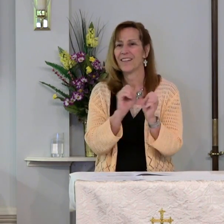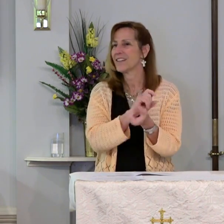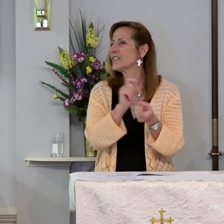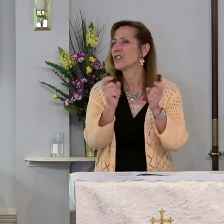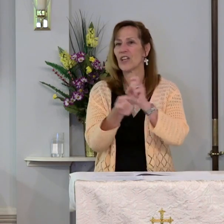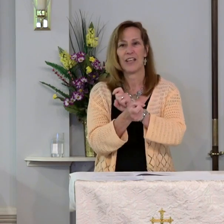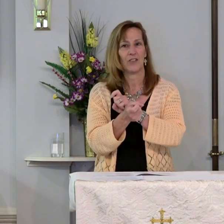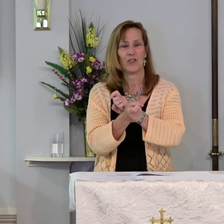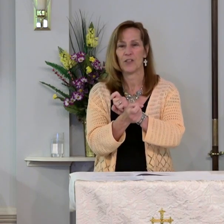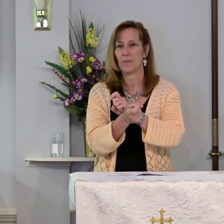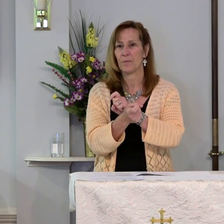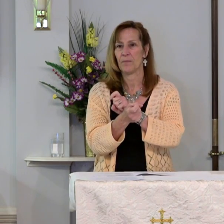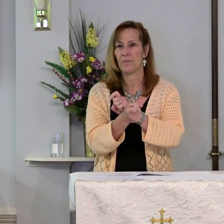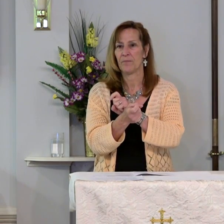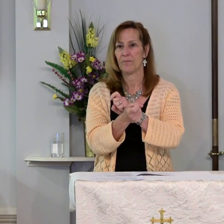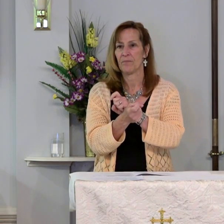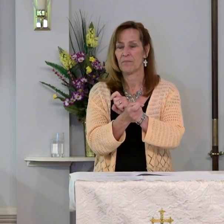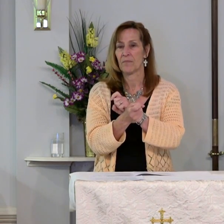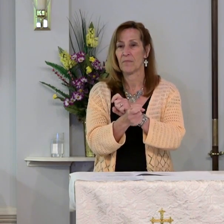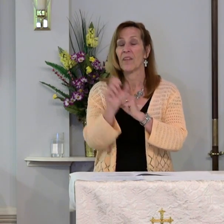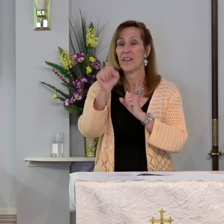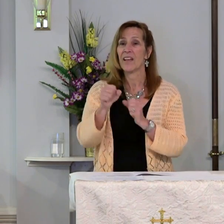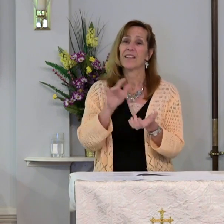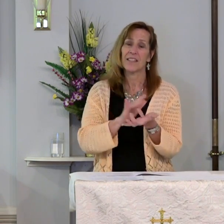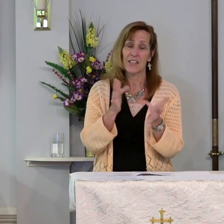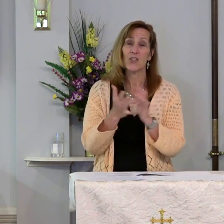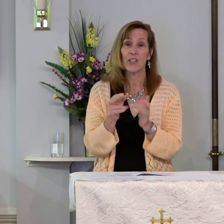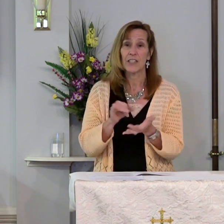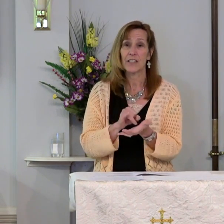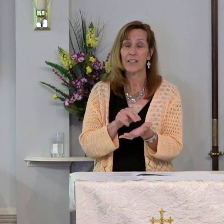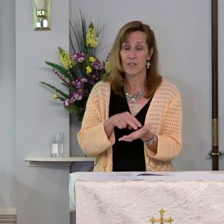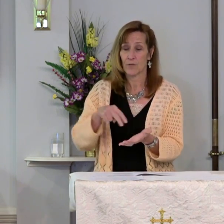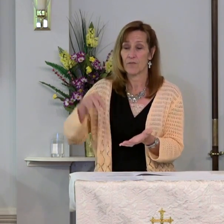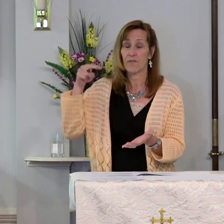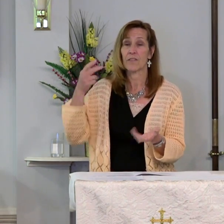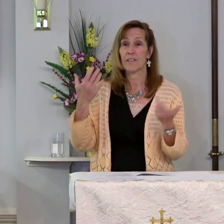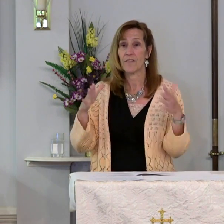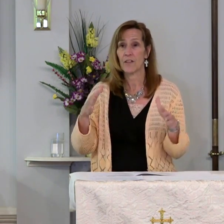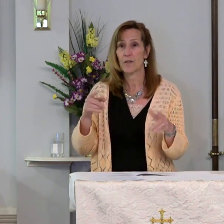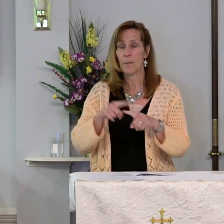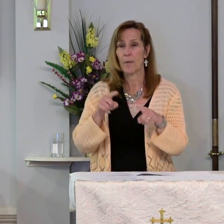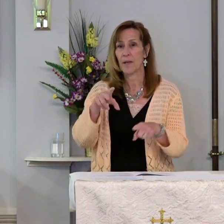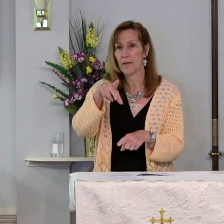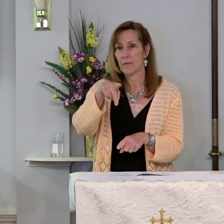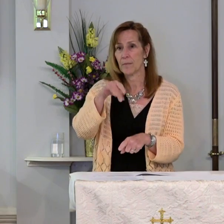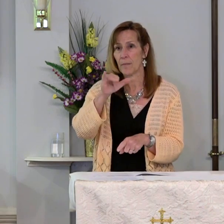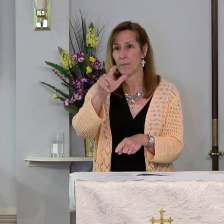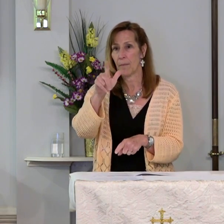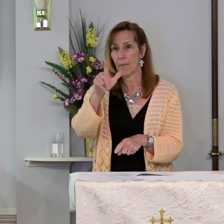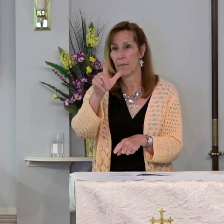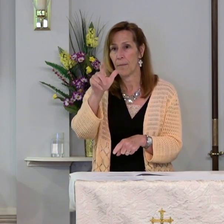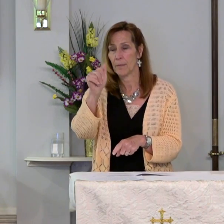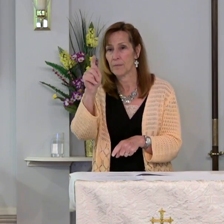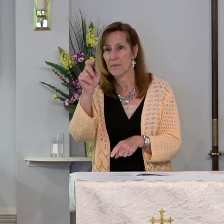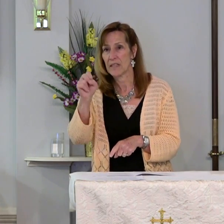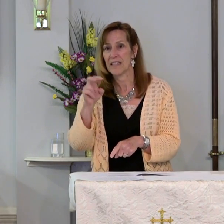changed. Yes, Jesus has risen but Pilate is still governor.